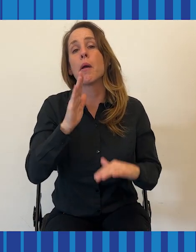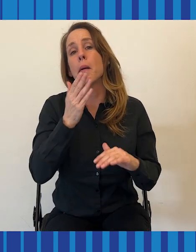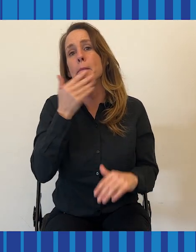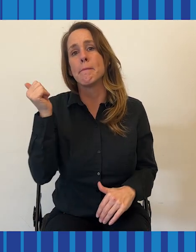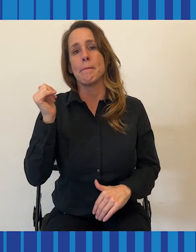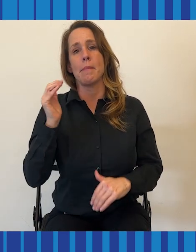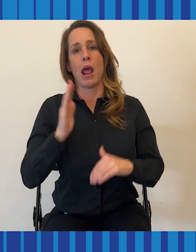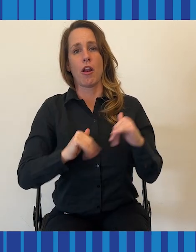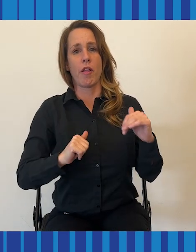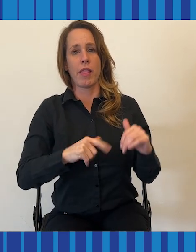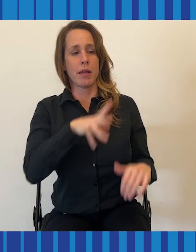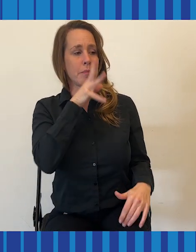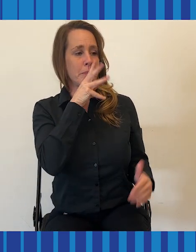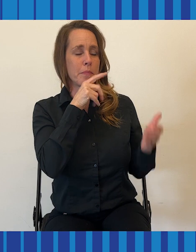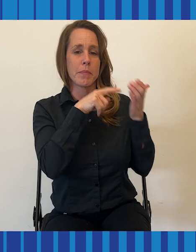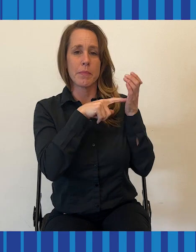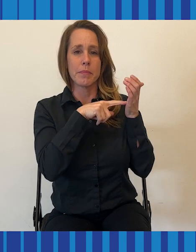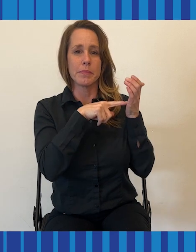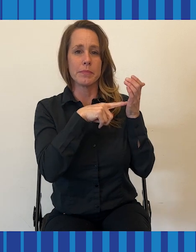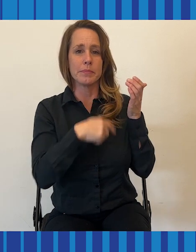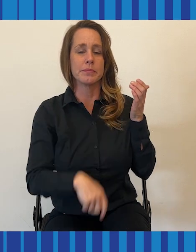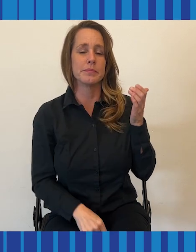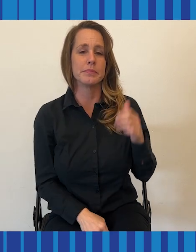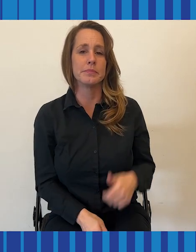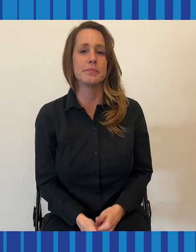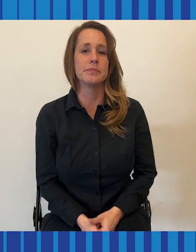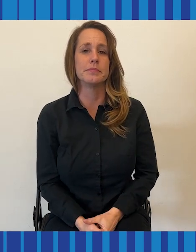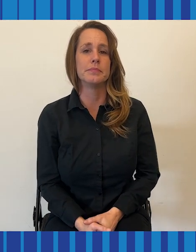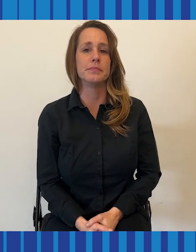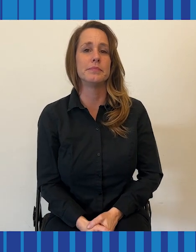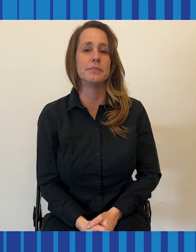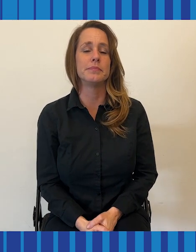speech of the person on the phone.